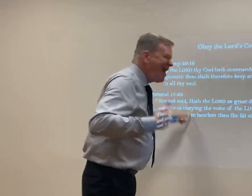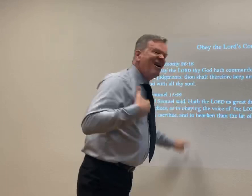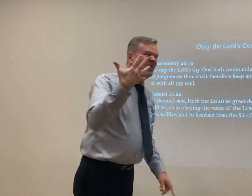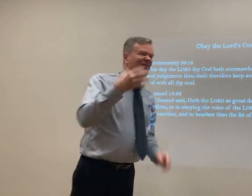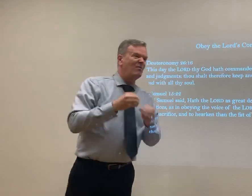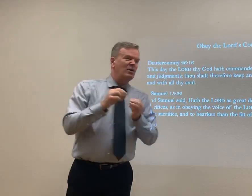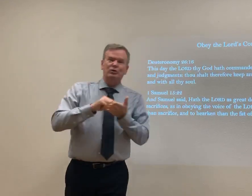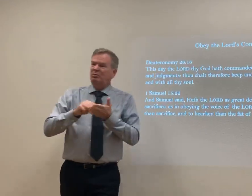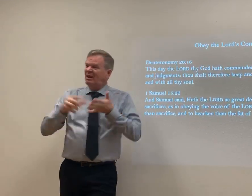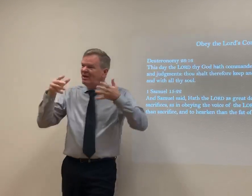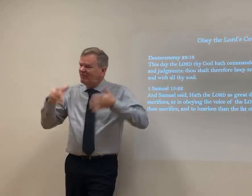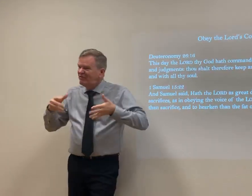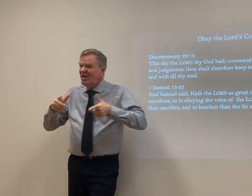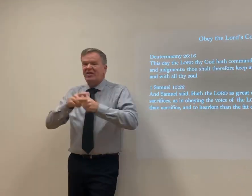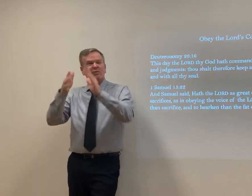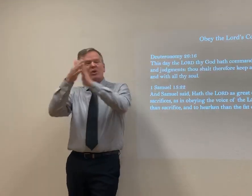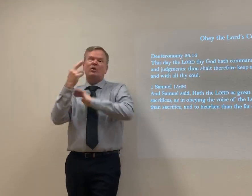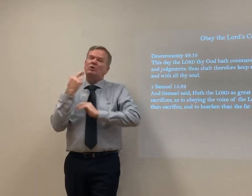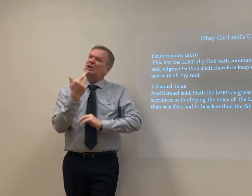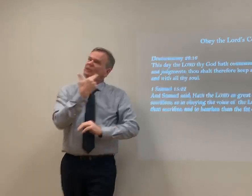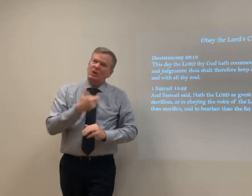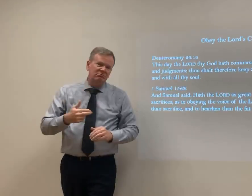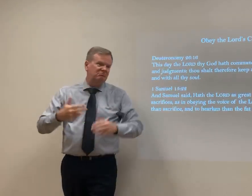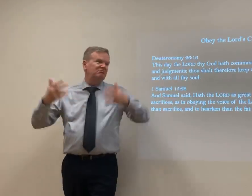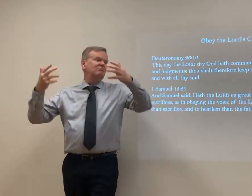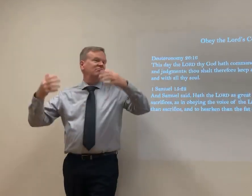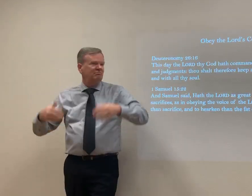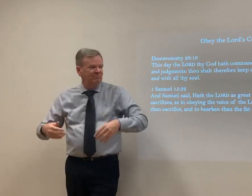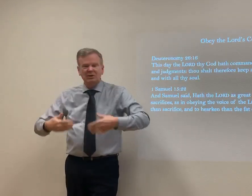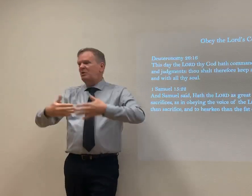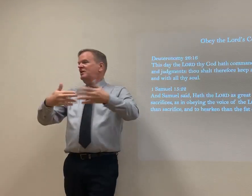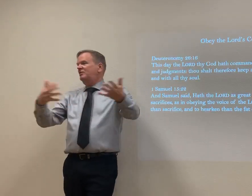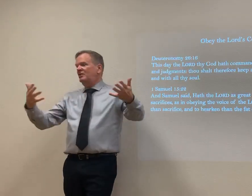I have five more scriptures after this and then we can go eat at a restaurant and do whatever. Okay?